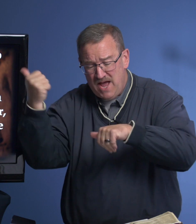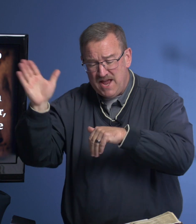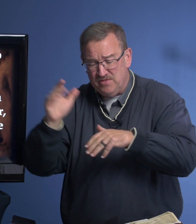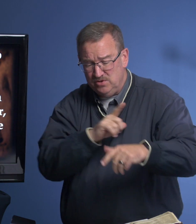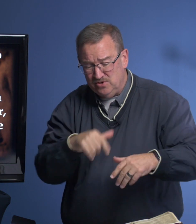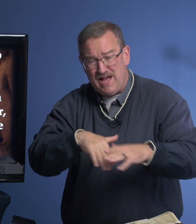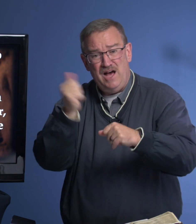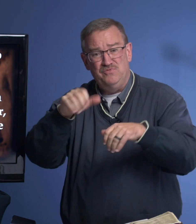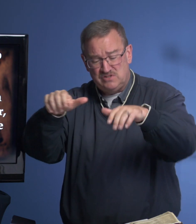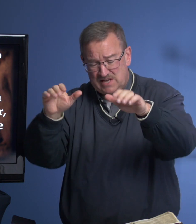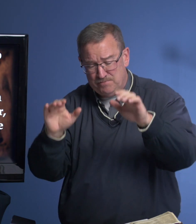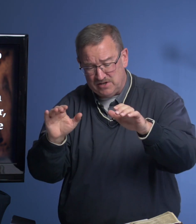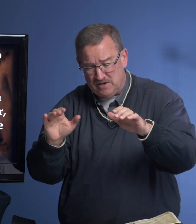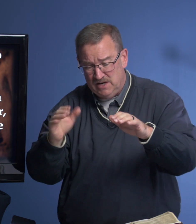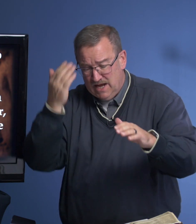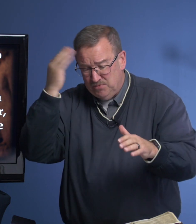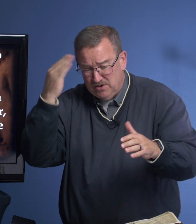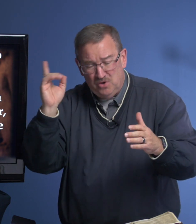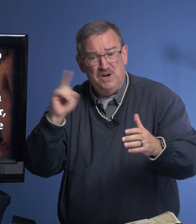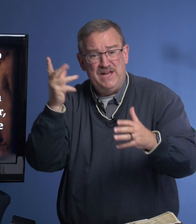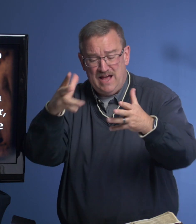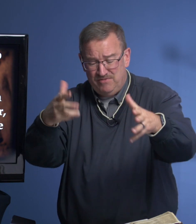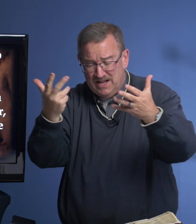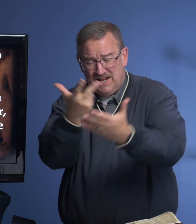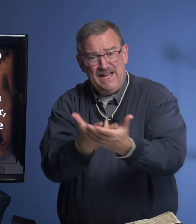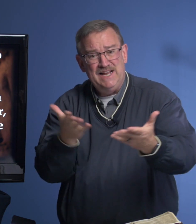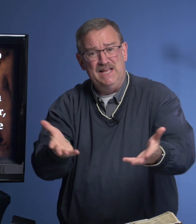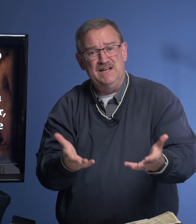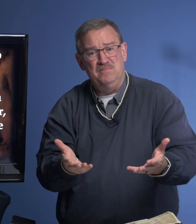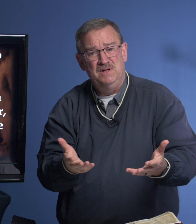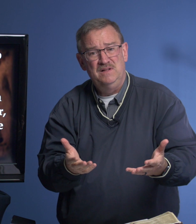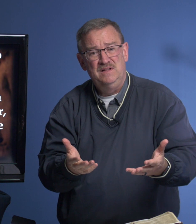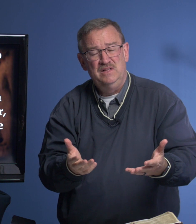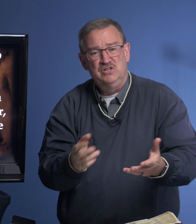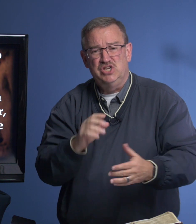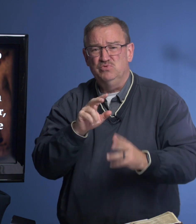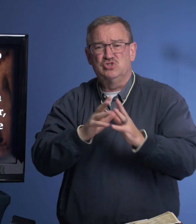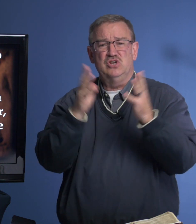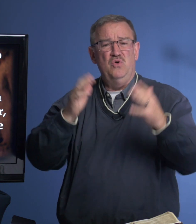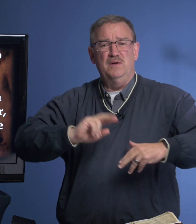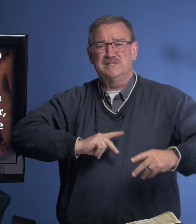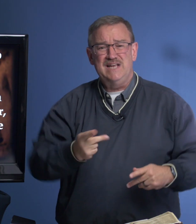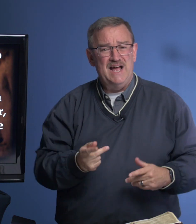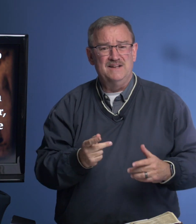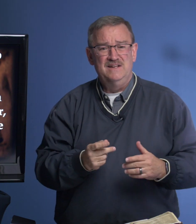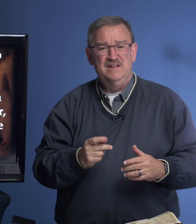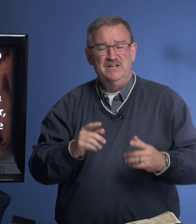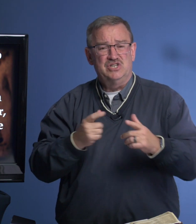the Lord out of the sepulcher. And we don't know where they have laid him. She was so upset. She